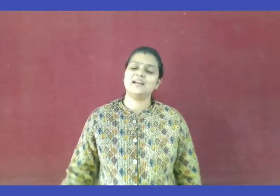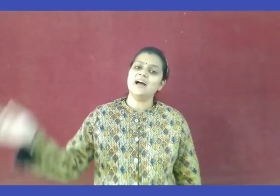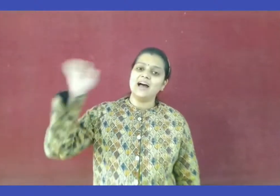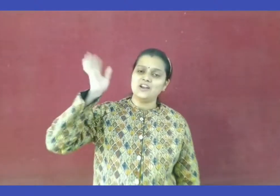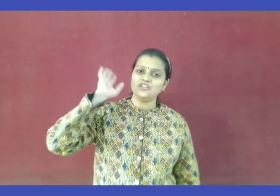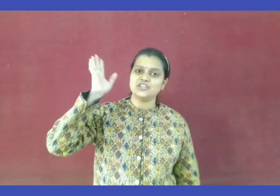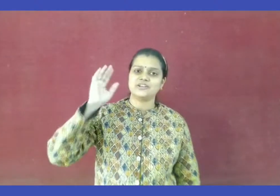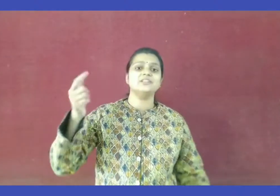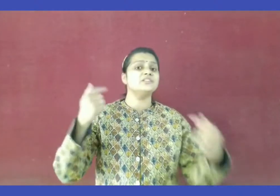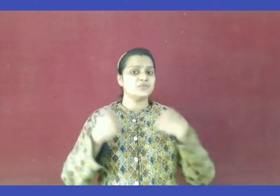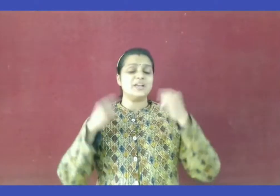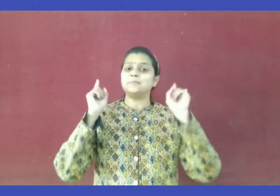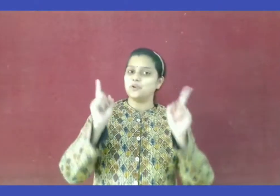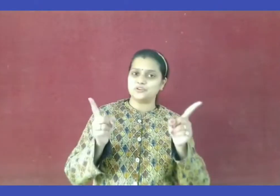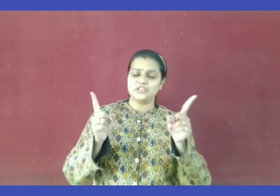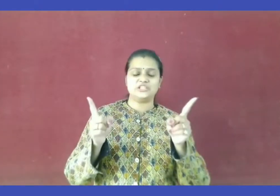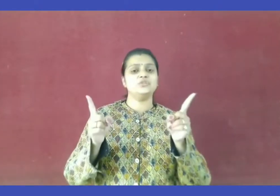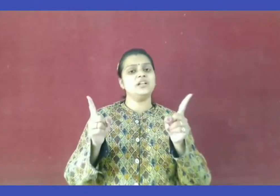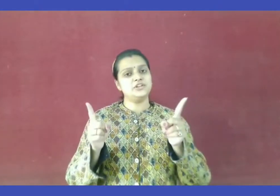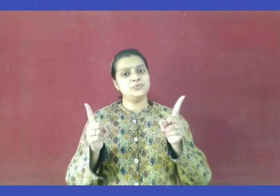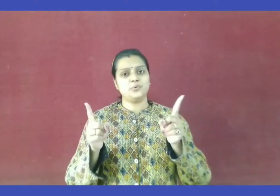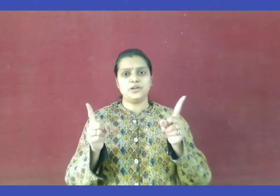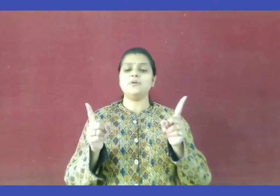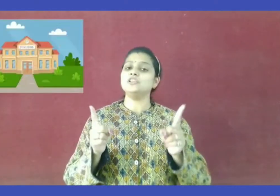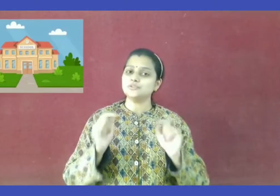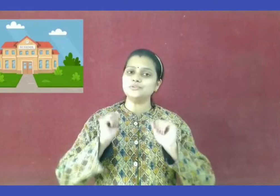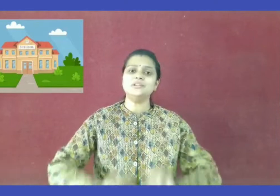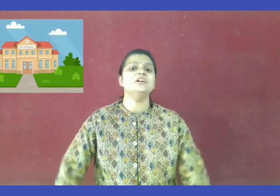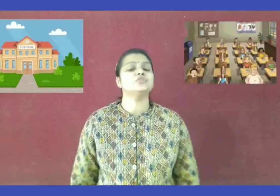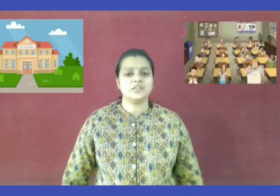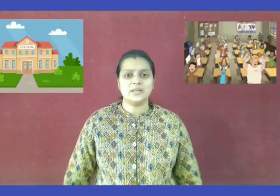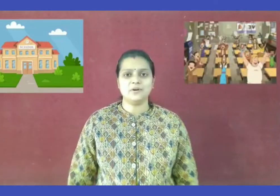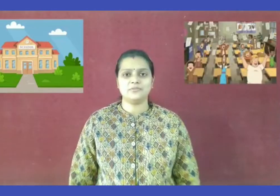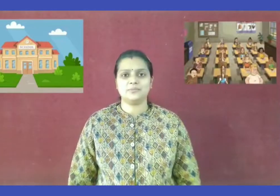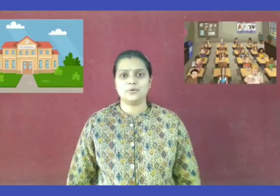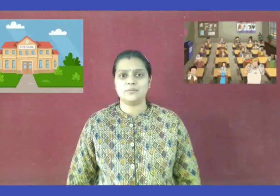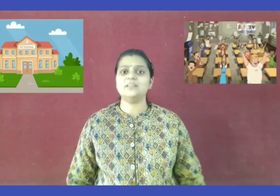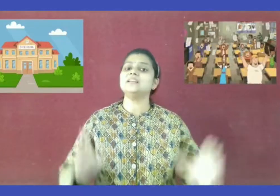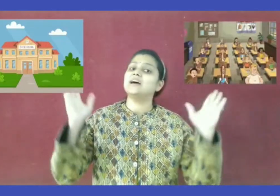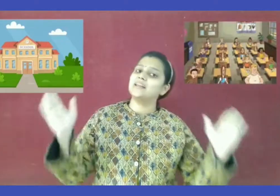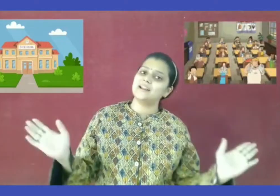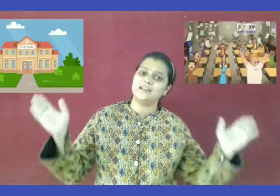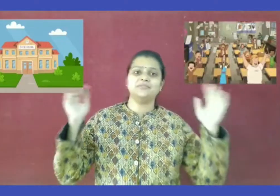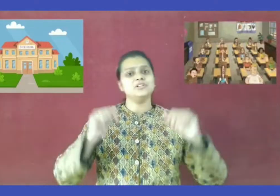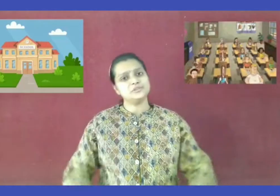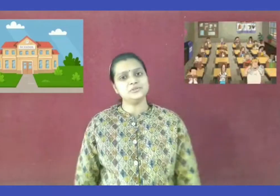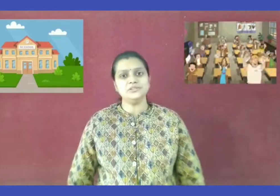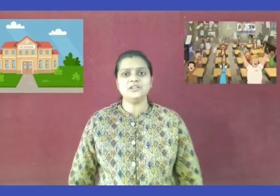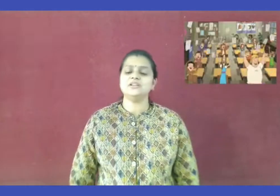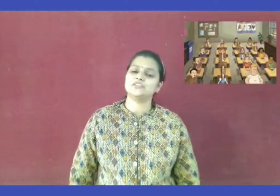Hello children, today I am going to teach you a new poem on school. So the name of the poem is Ready for School. So